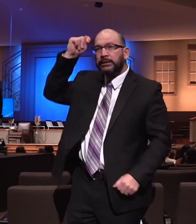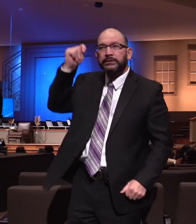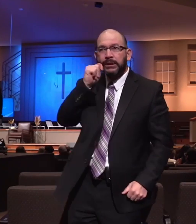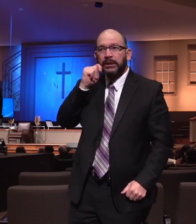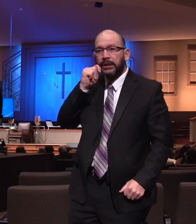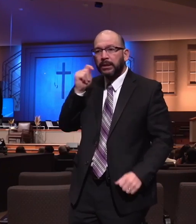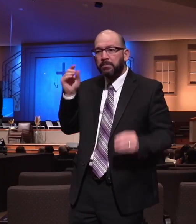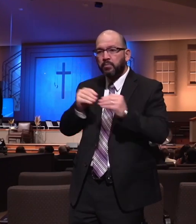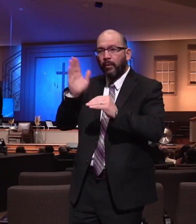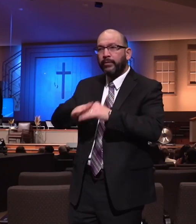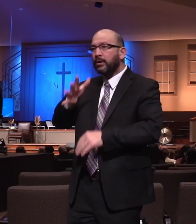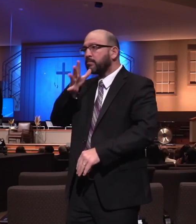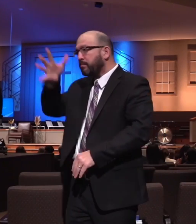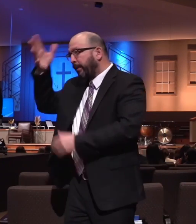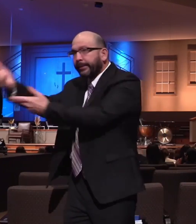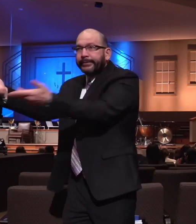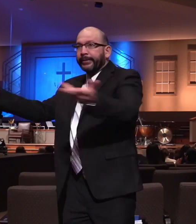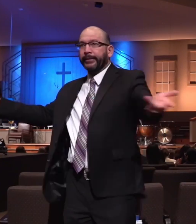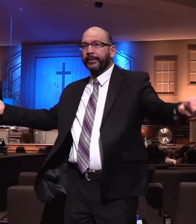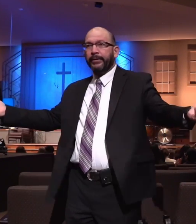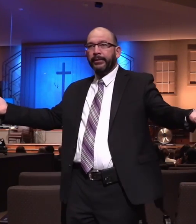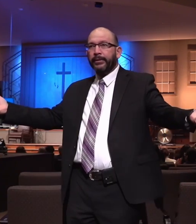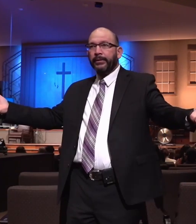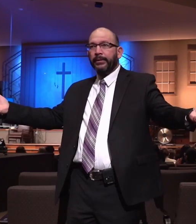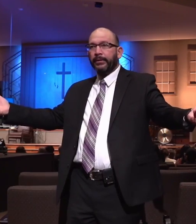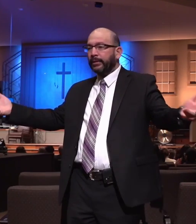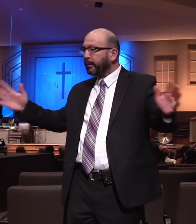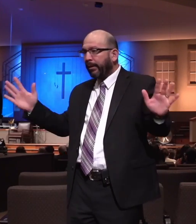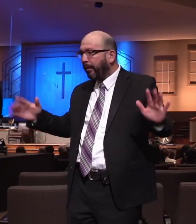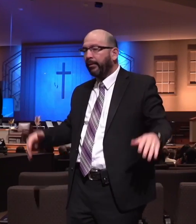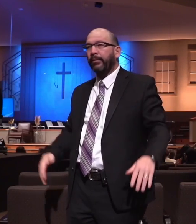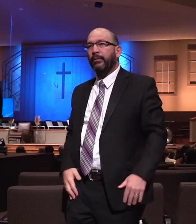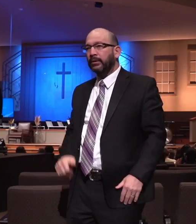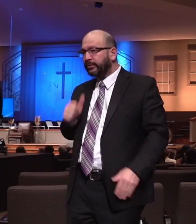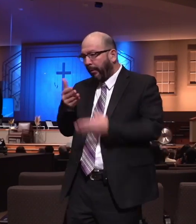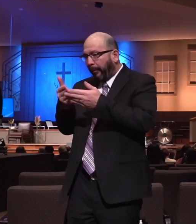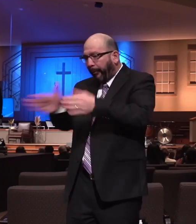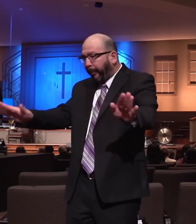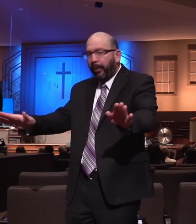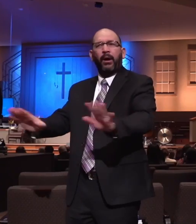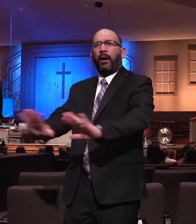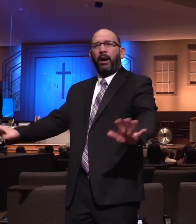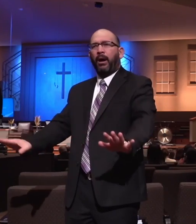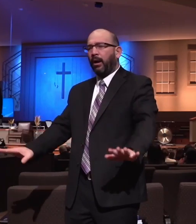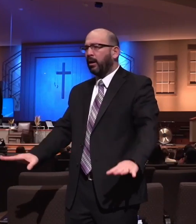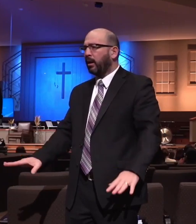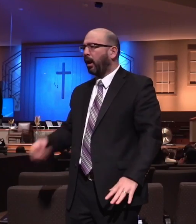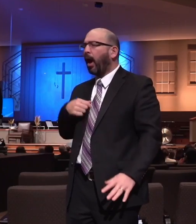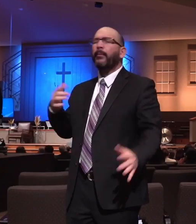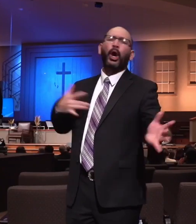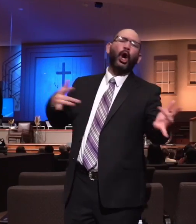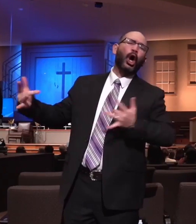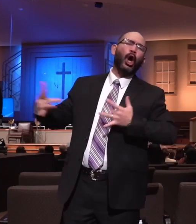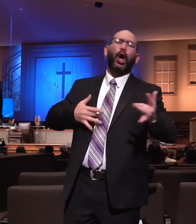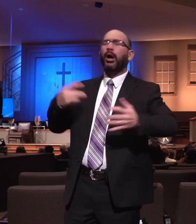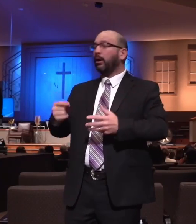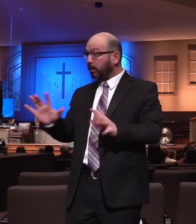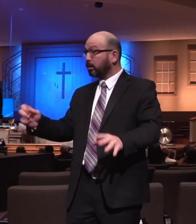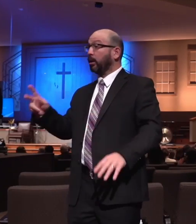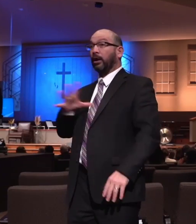parents. That is not your place to become a wedge. You say, well, I'm concerned about something. Well, you may talk to the